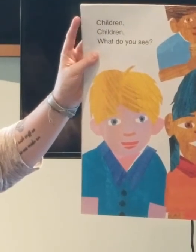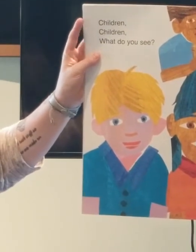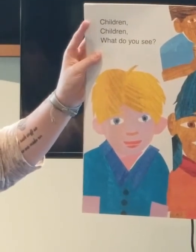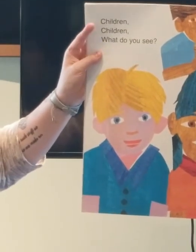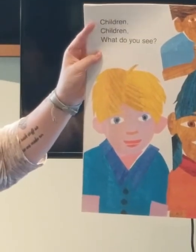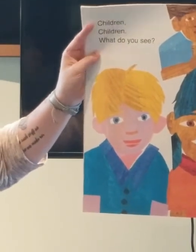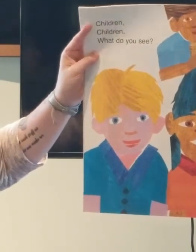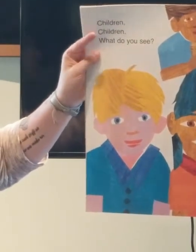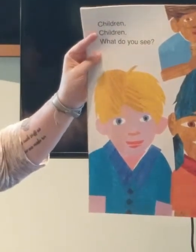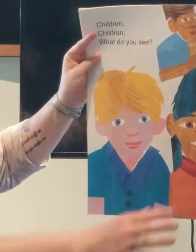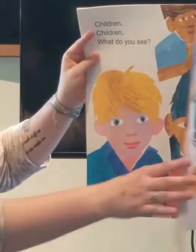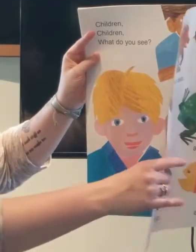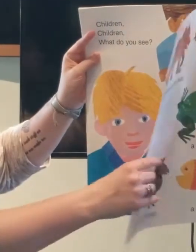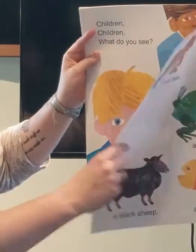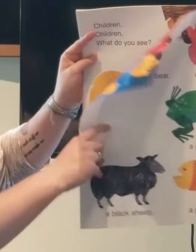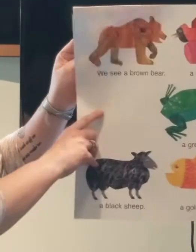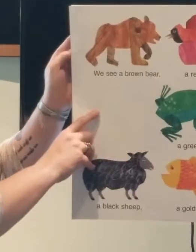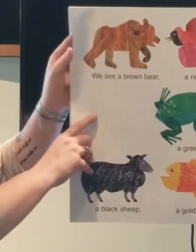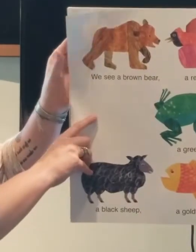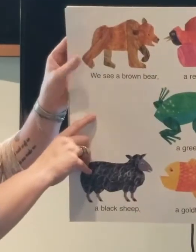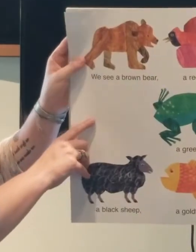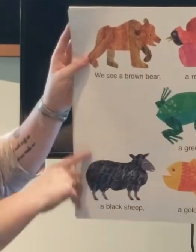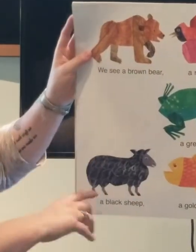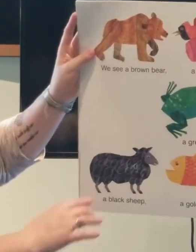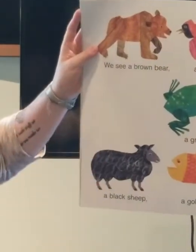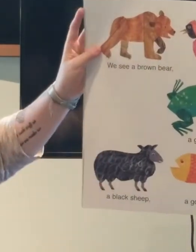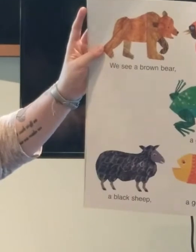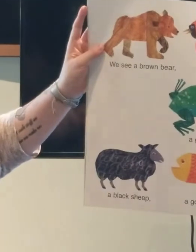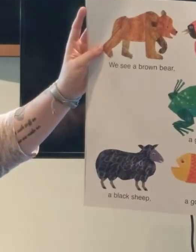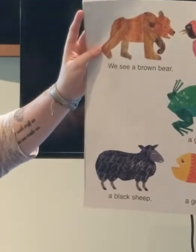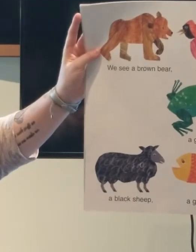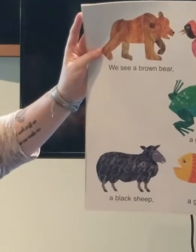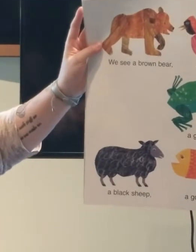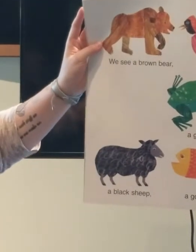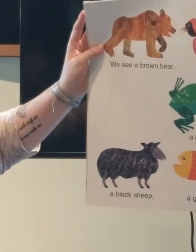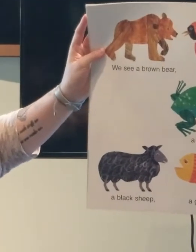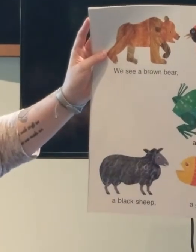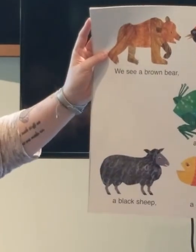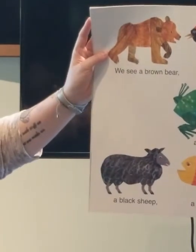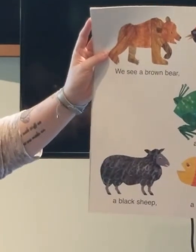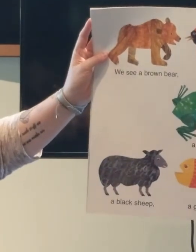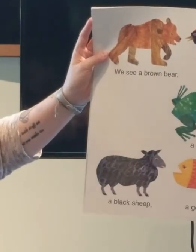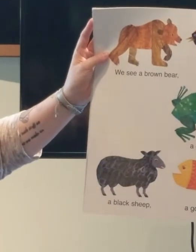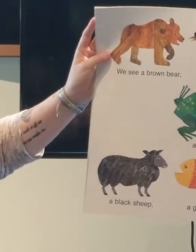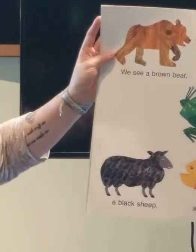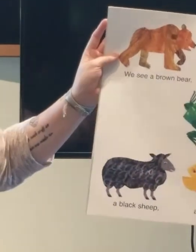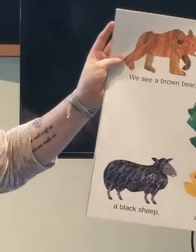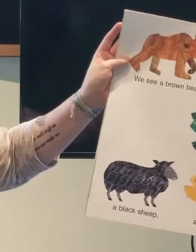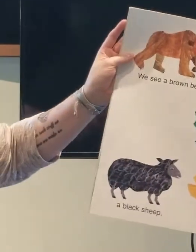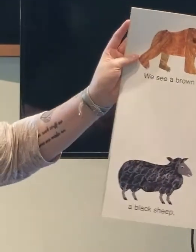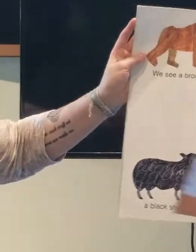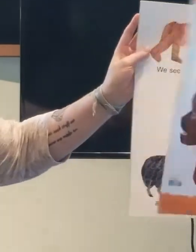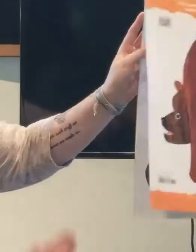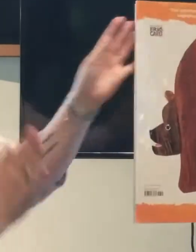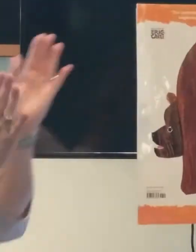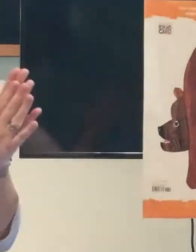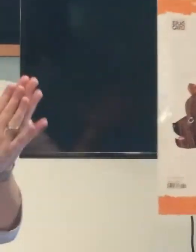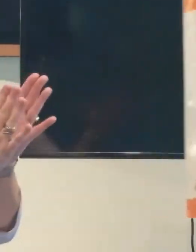We see all these animals looking at us. The end. Good job.